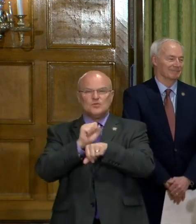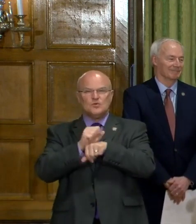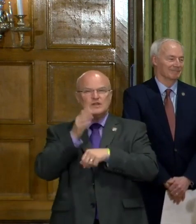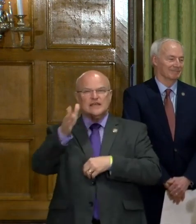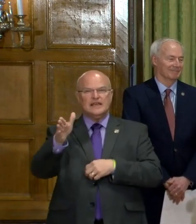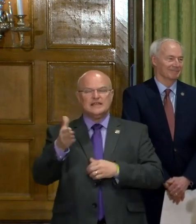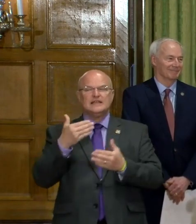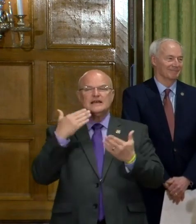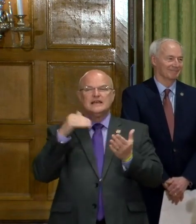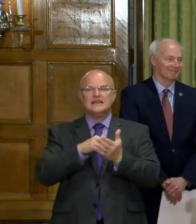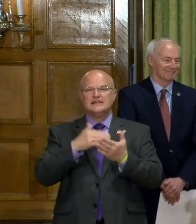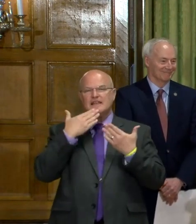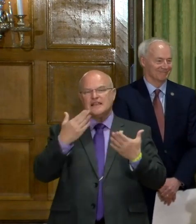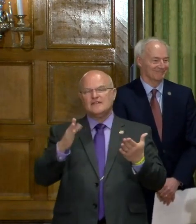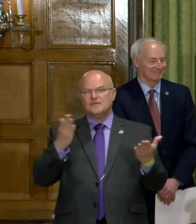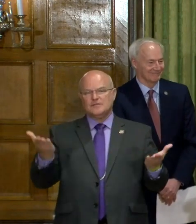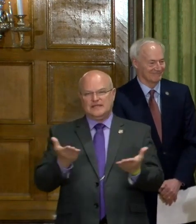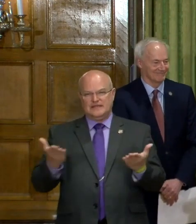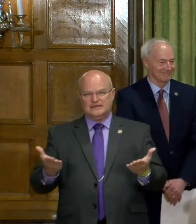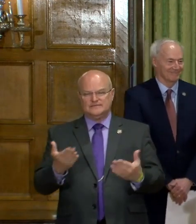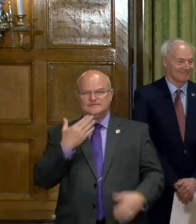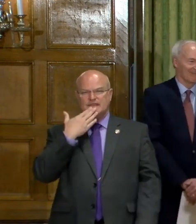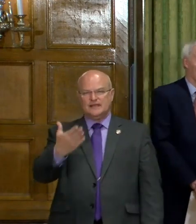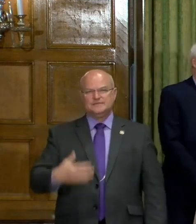ahead. Again, it's a privilege to be here. Thanks.